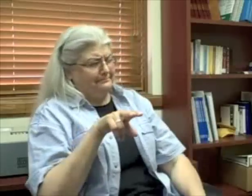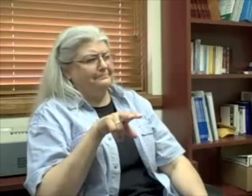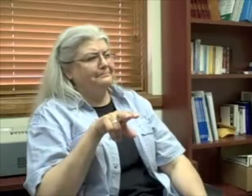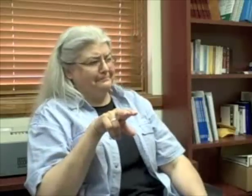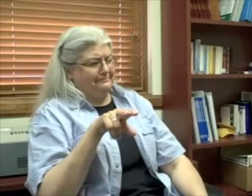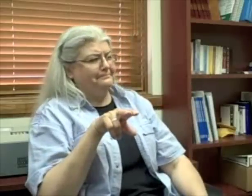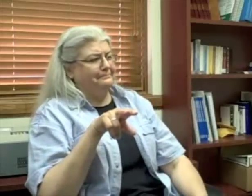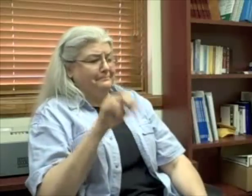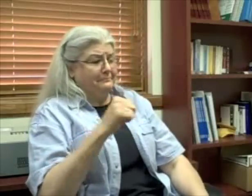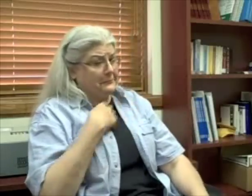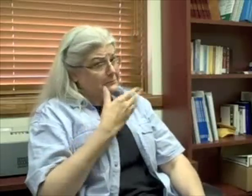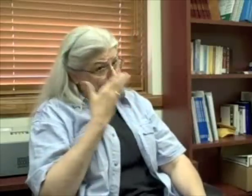I said, no, I was in denial.